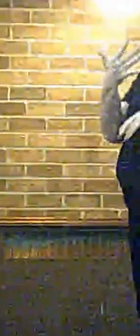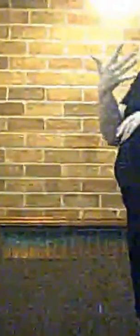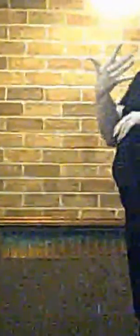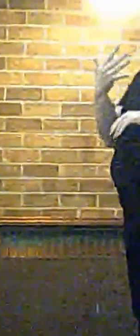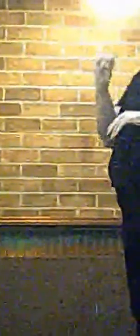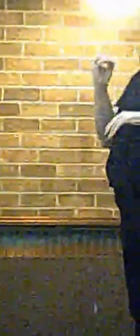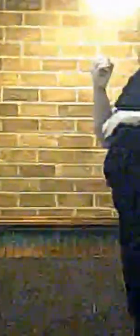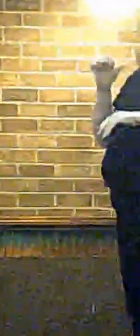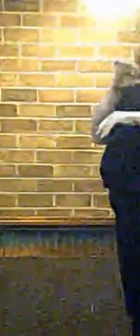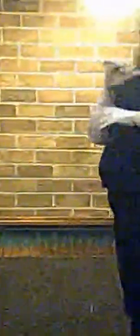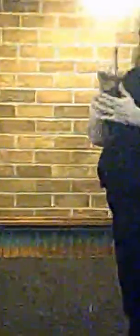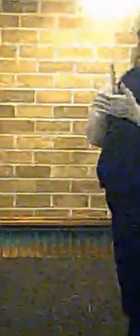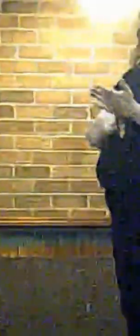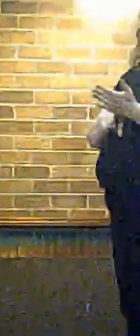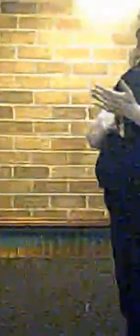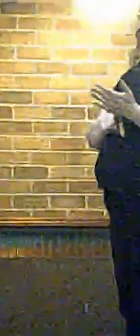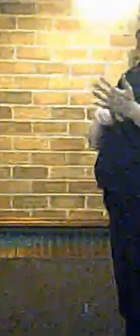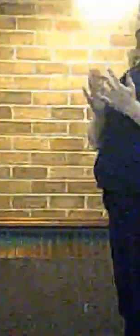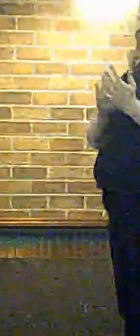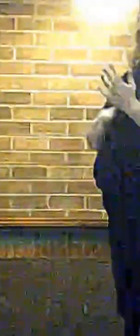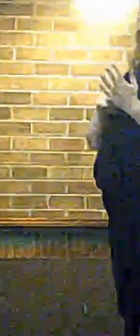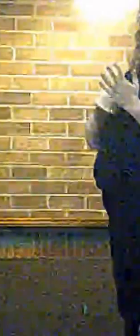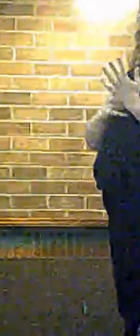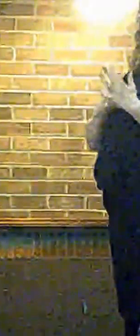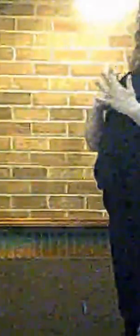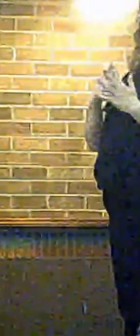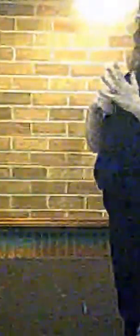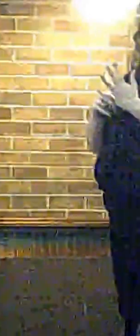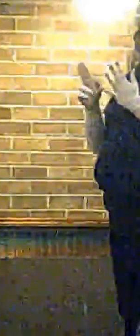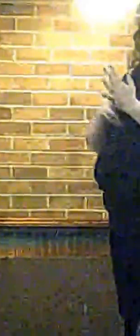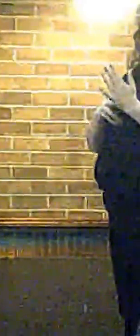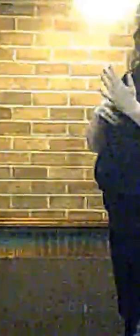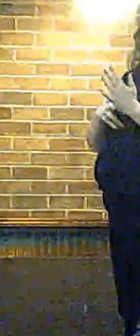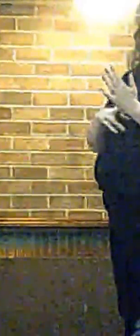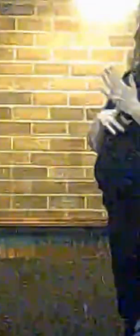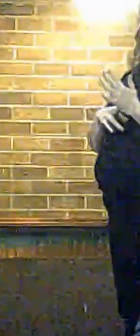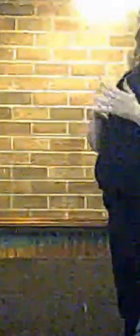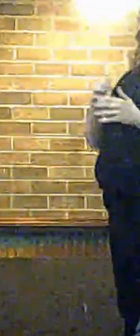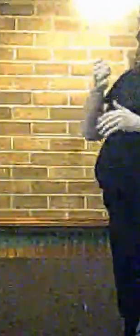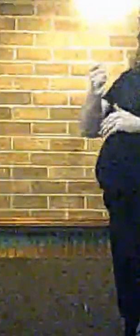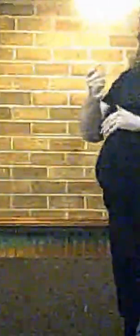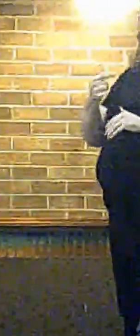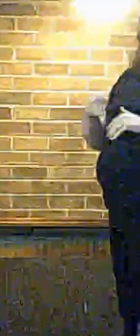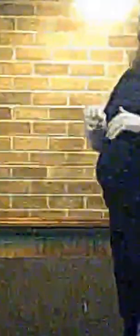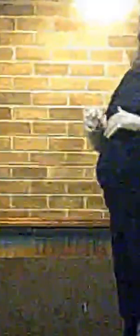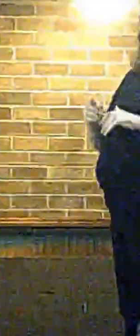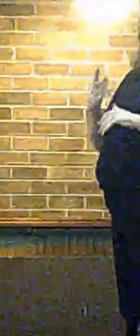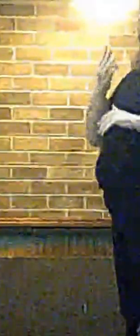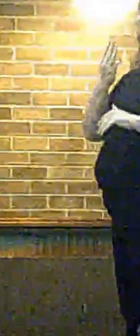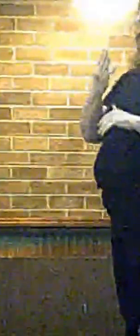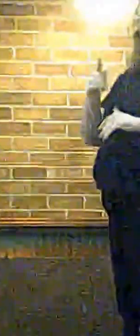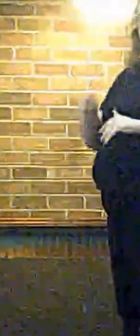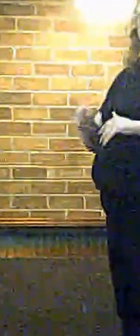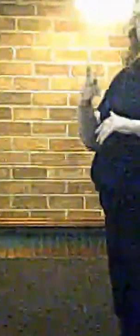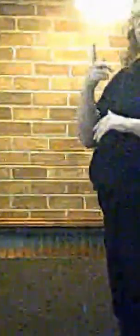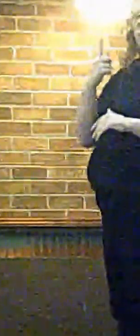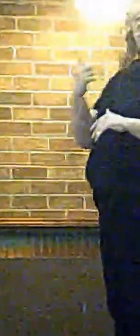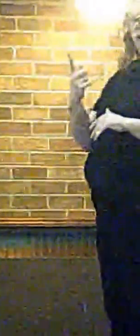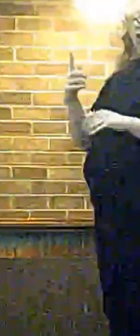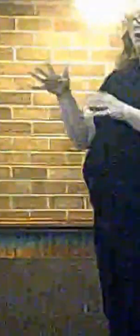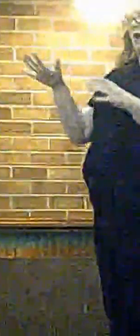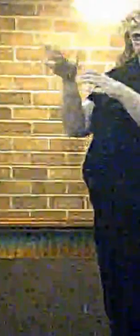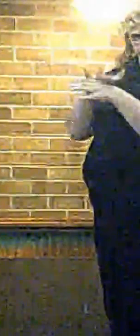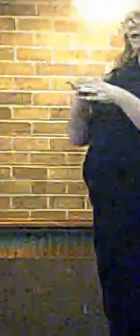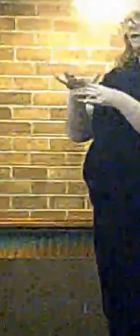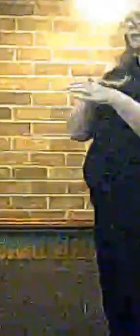Yes, £660,000 and more. So it's just 3.1 acres. It's industrial brown land. Which is of no use to us in the sense of this. with me...